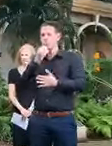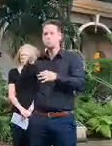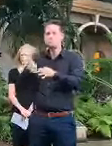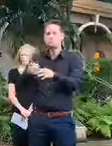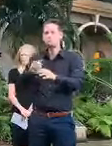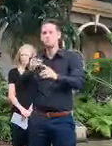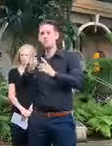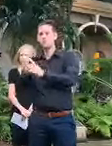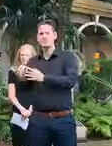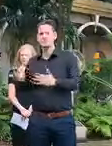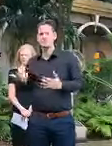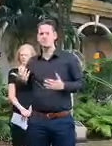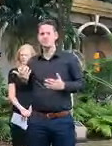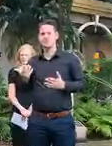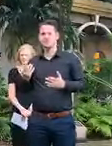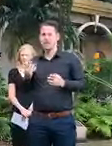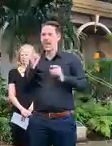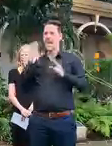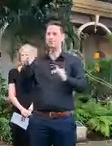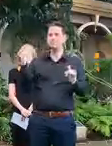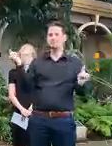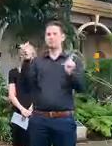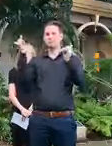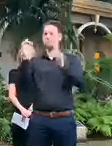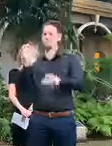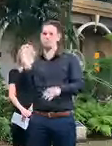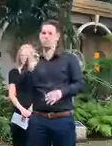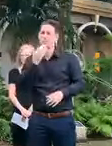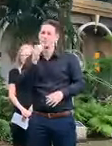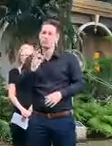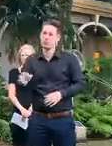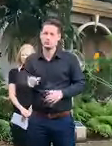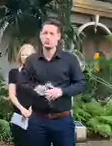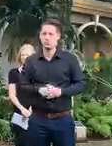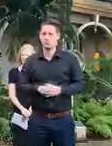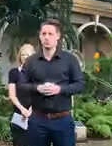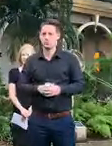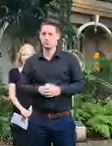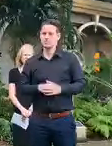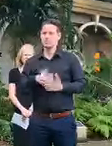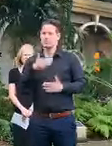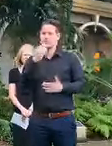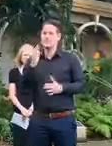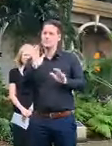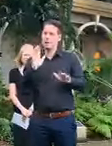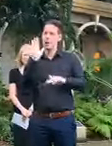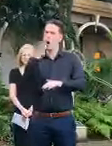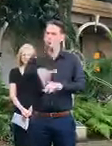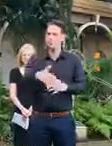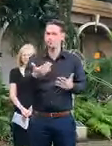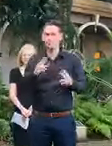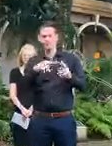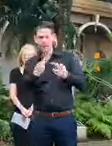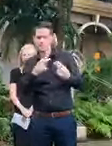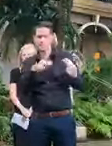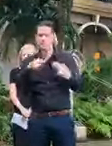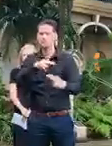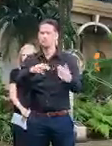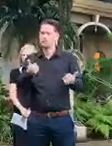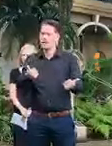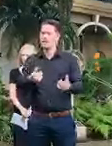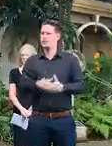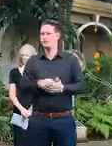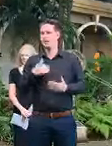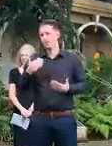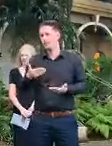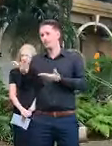Now is not the time to be having a big weekend. Now is the time to be spending it with your family. I'll